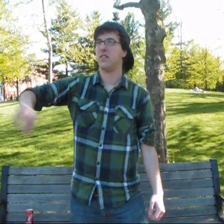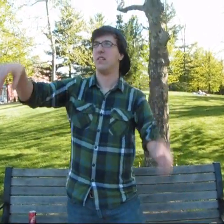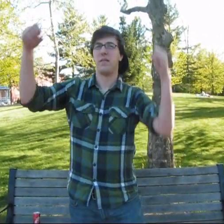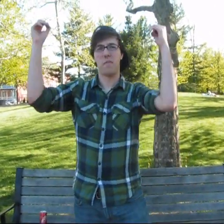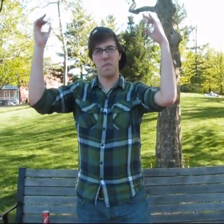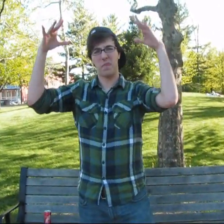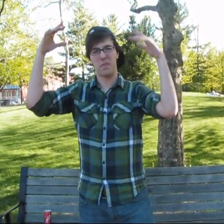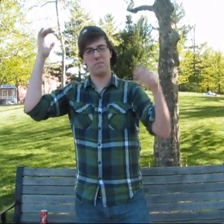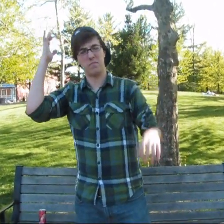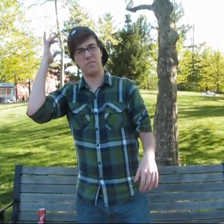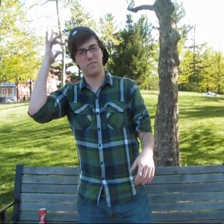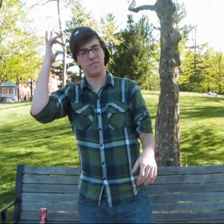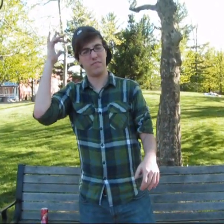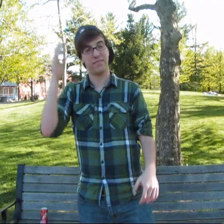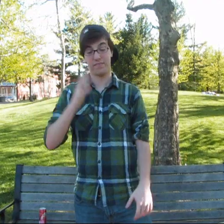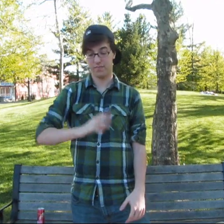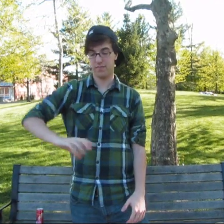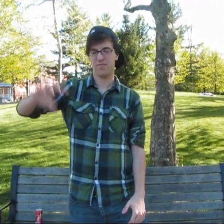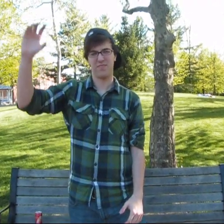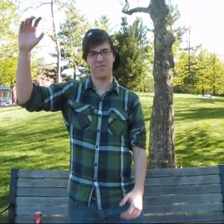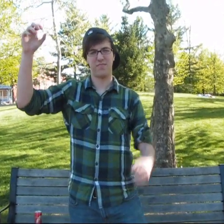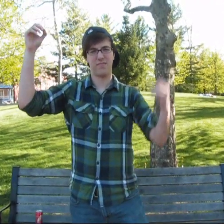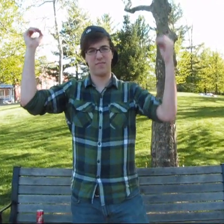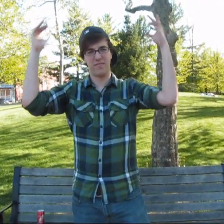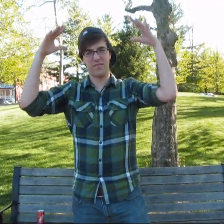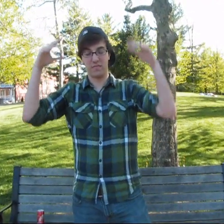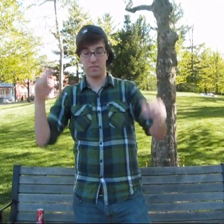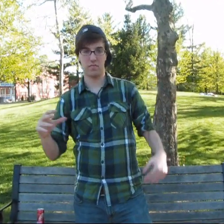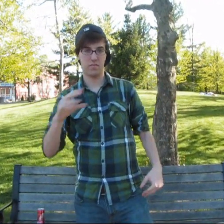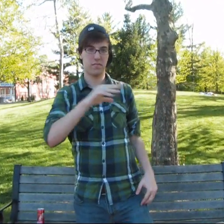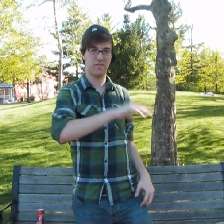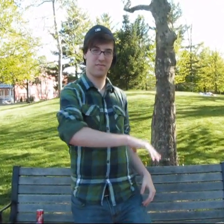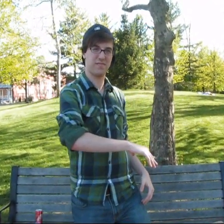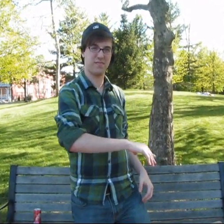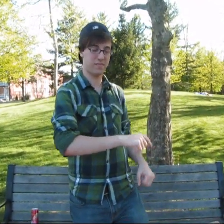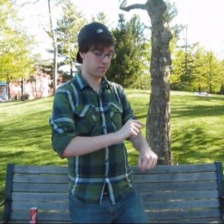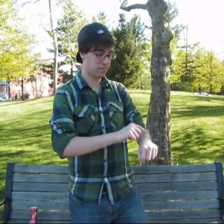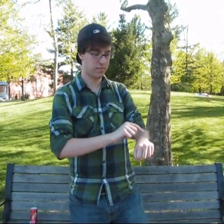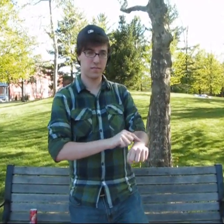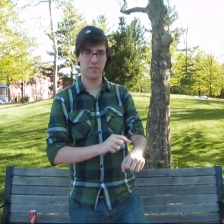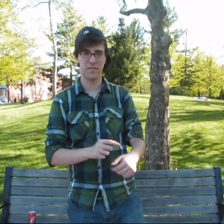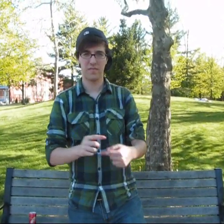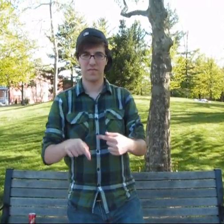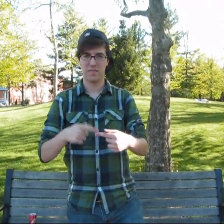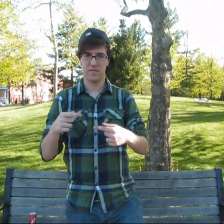together, walking on, walking on the moon.